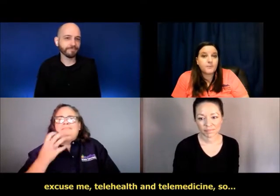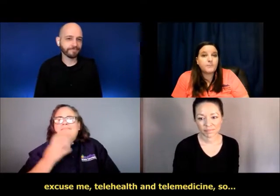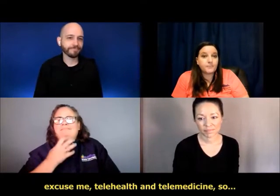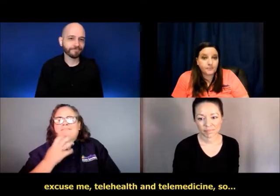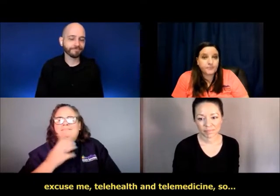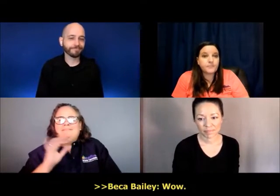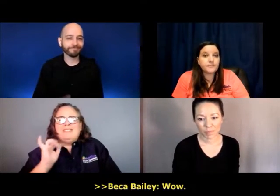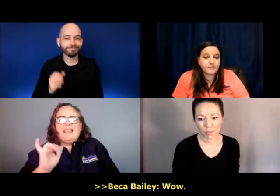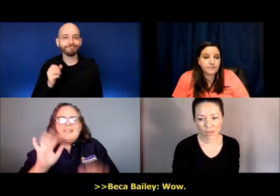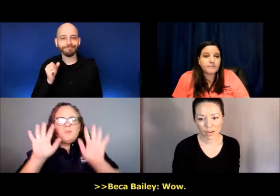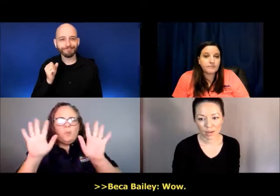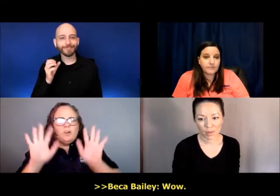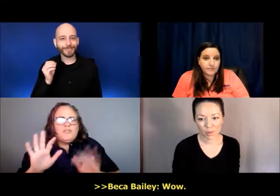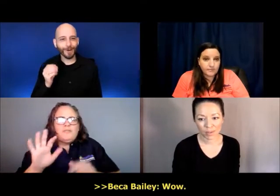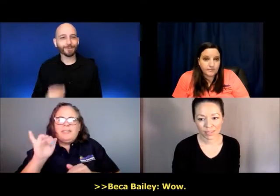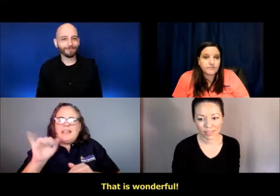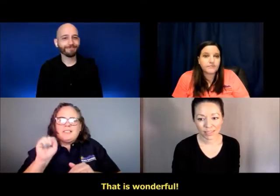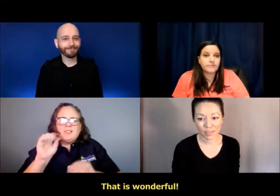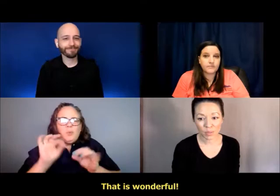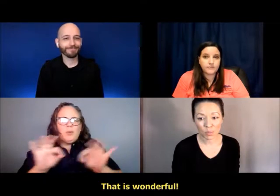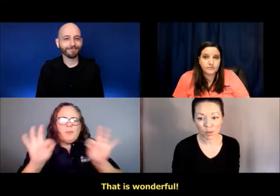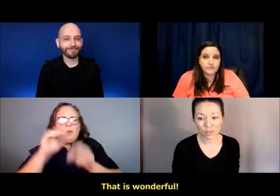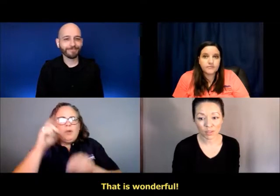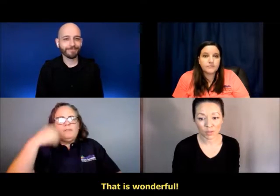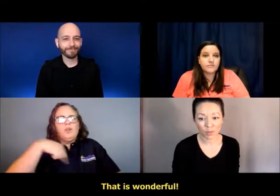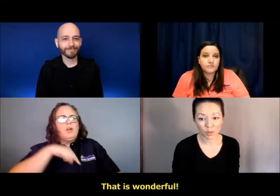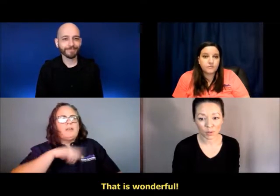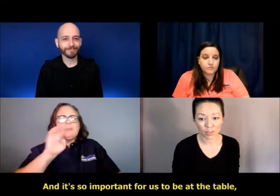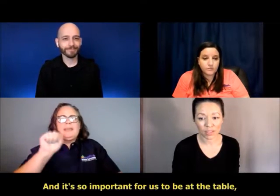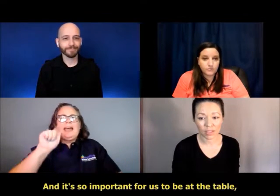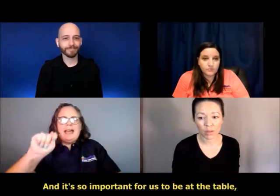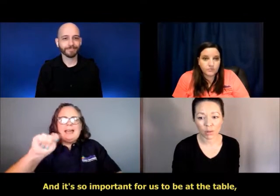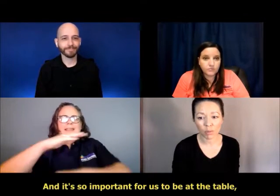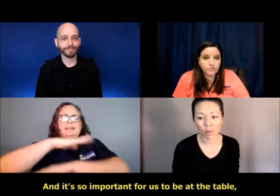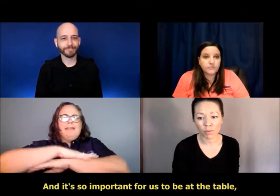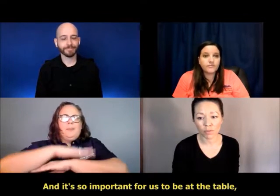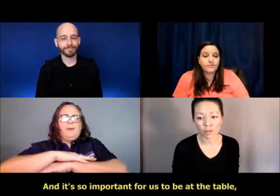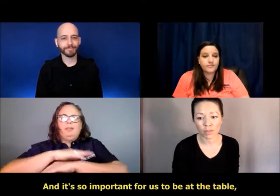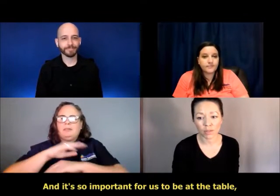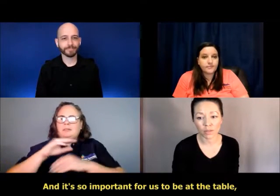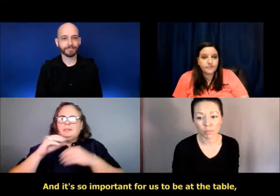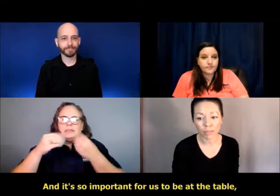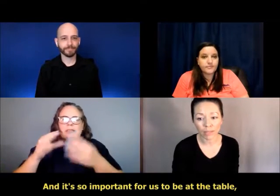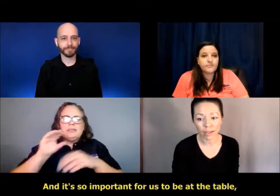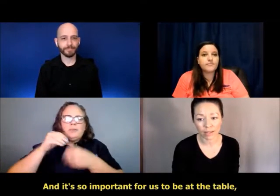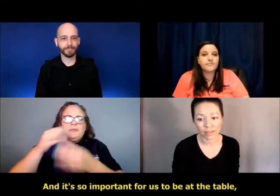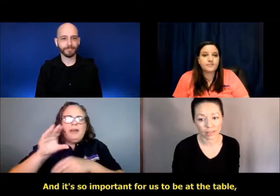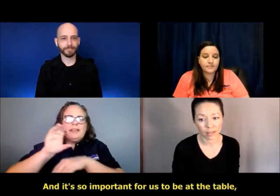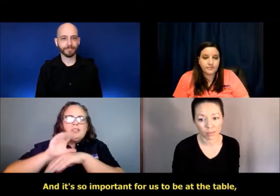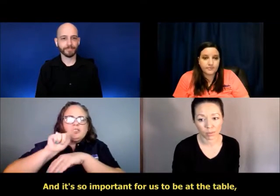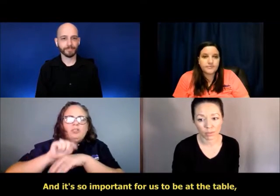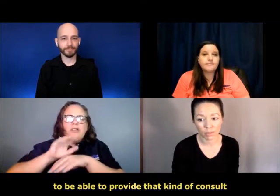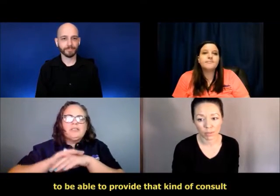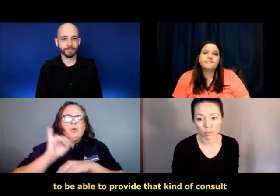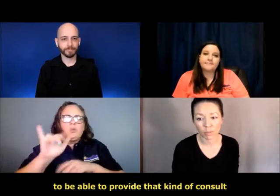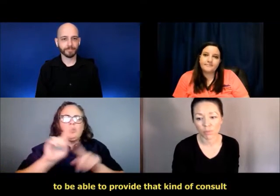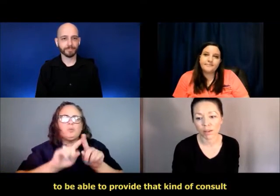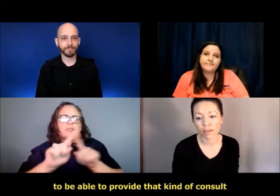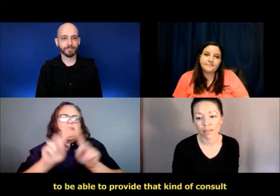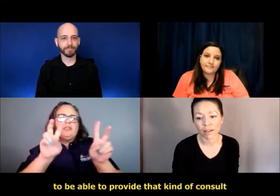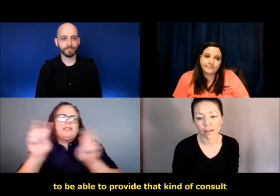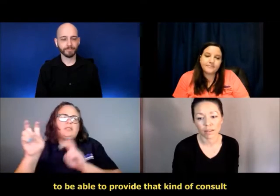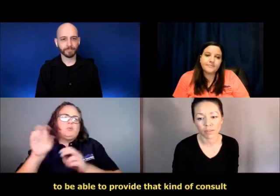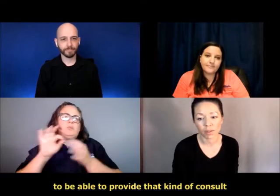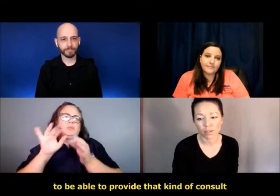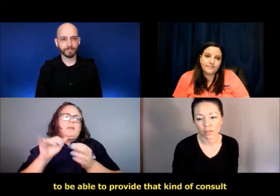So. Wow. That is wonderful. And it's so important for us to be at the table, to be able to